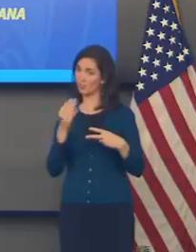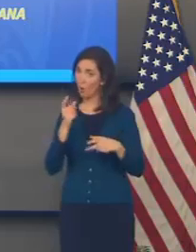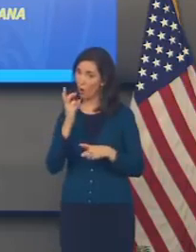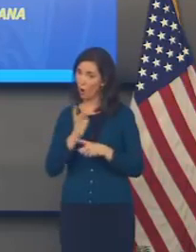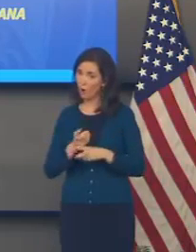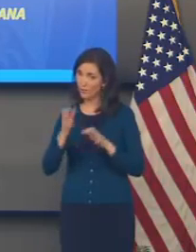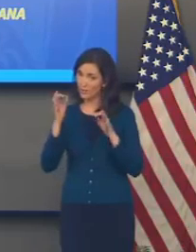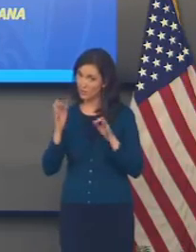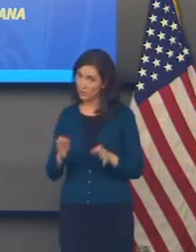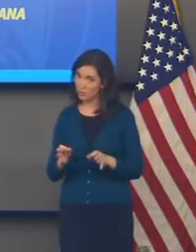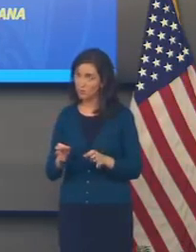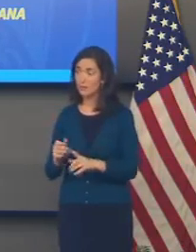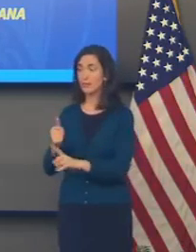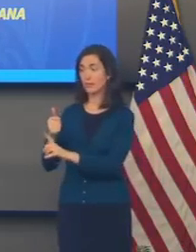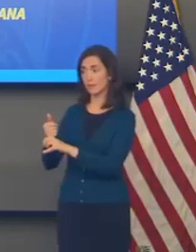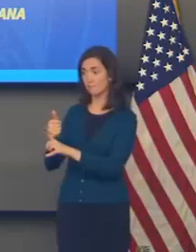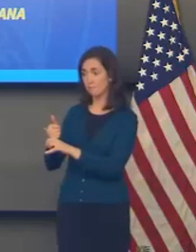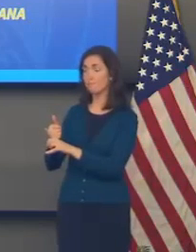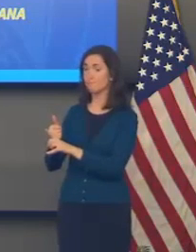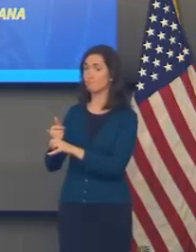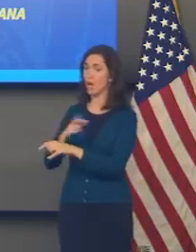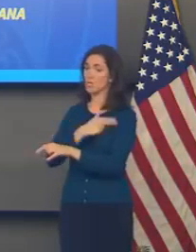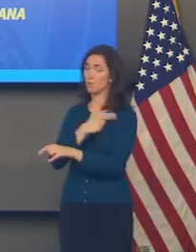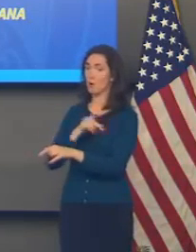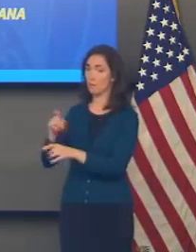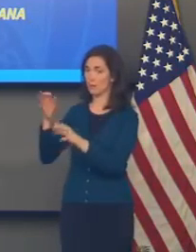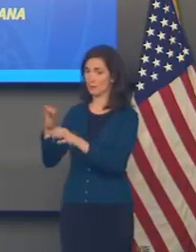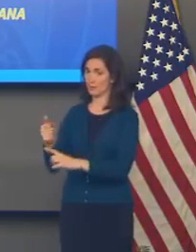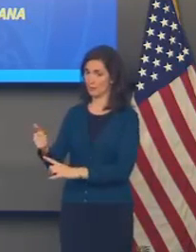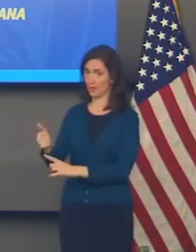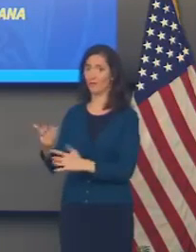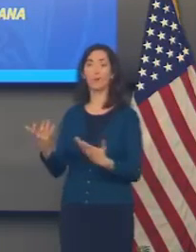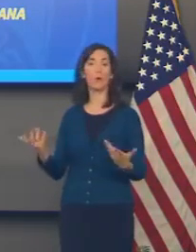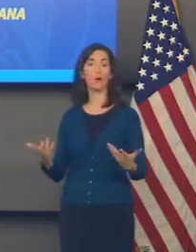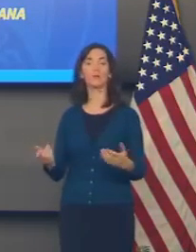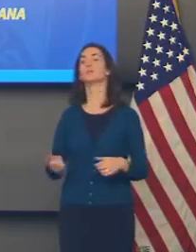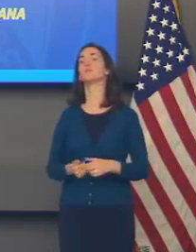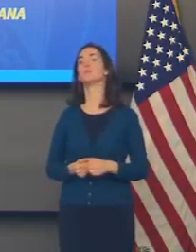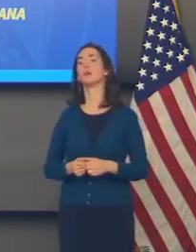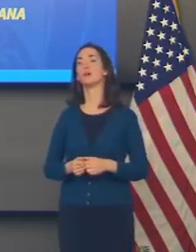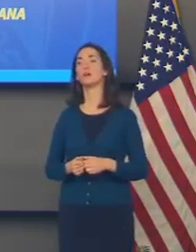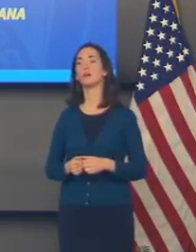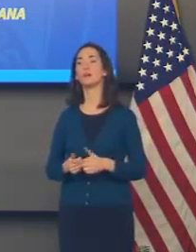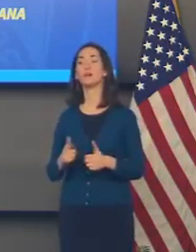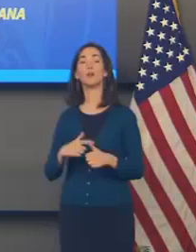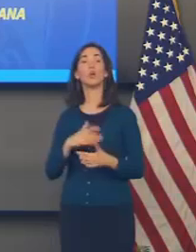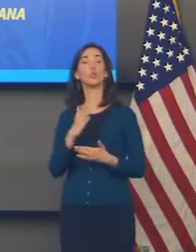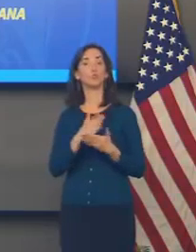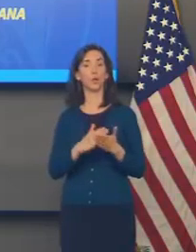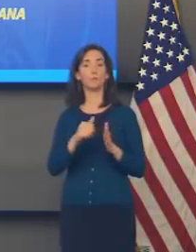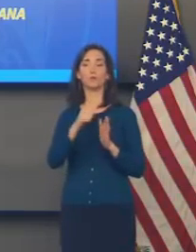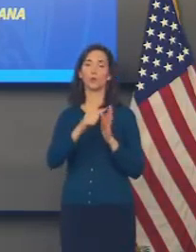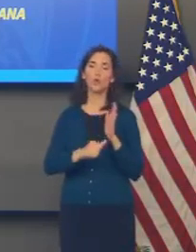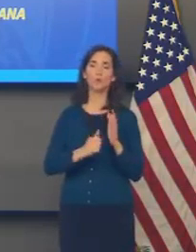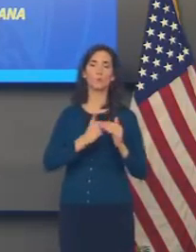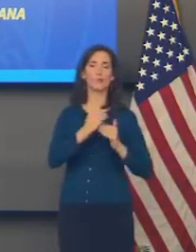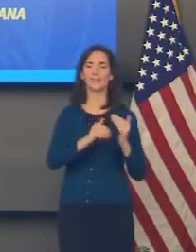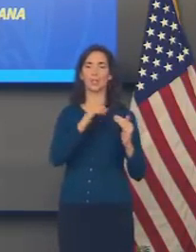that hospitals have made on their own volition. They have to cancel or postpone non-emergent procedures.